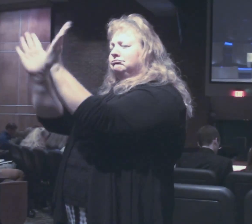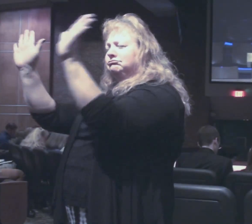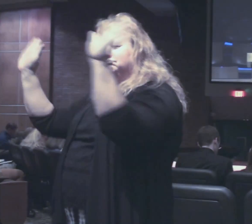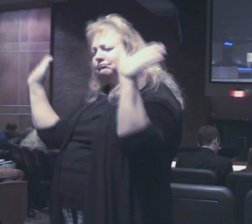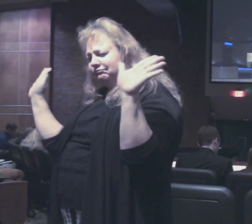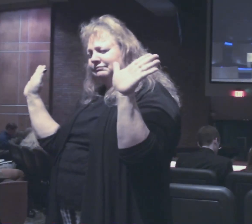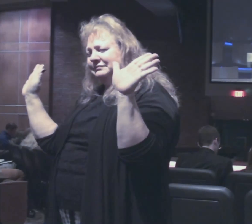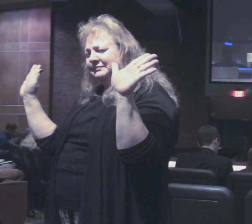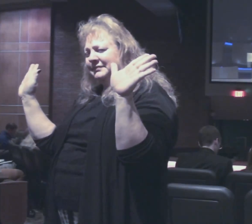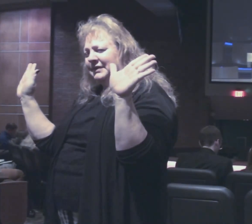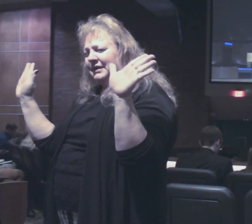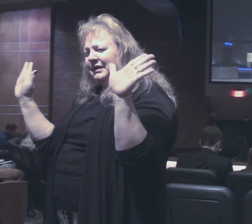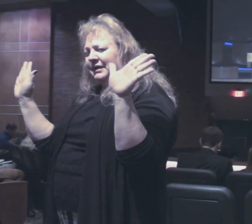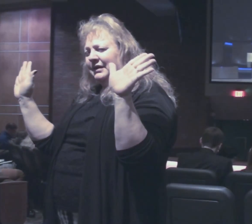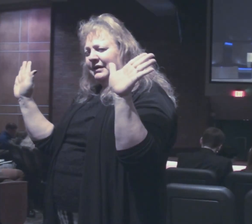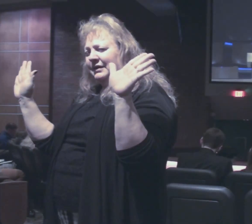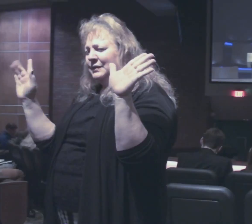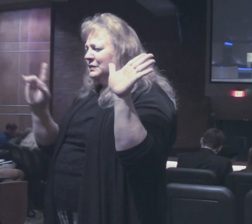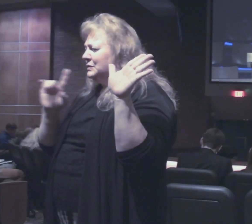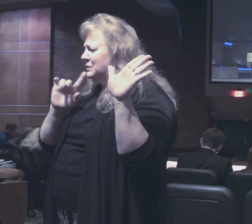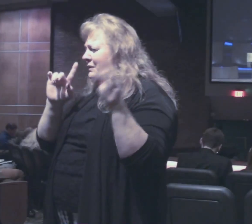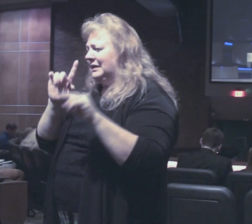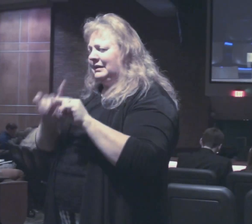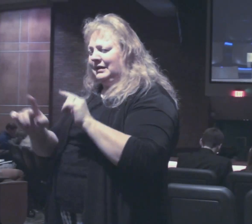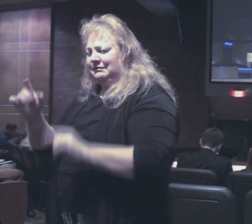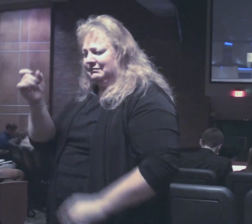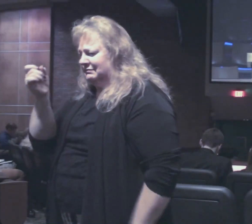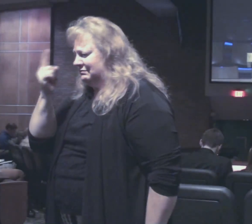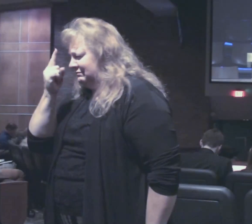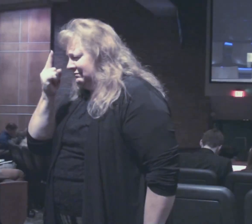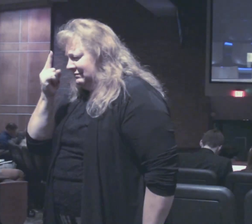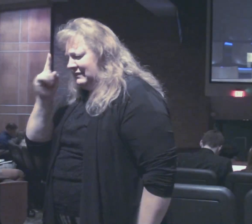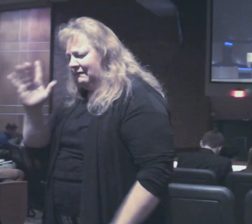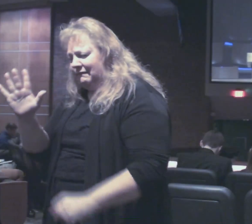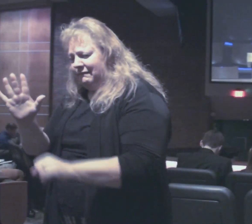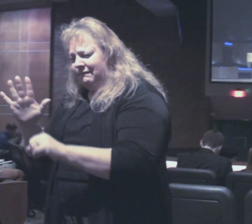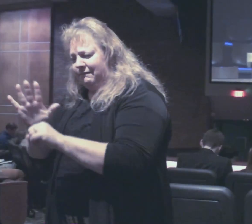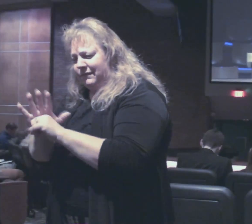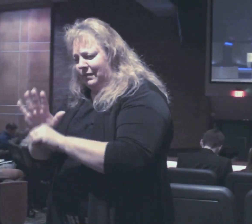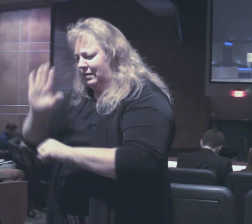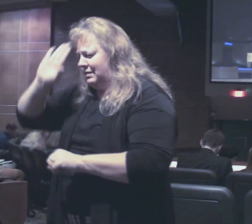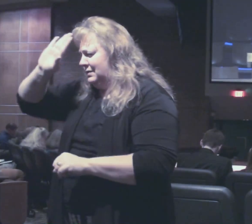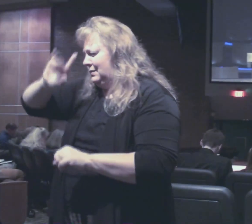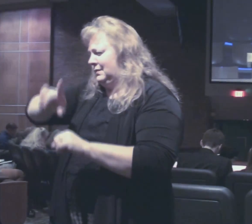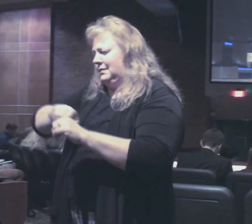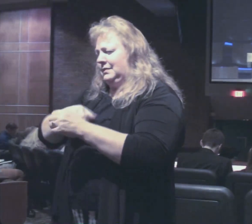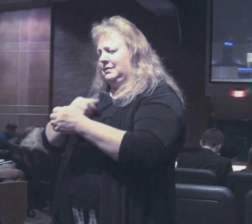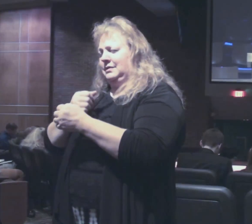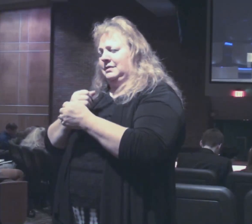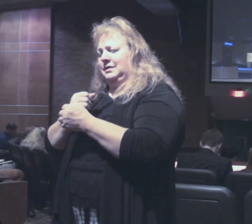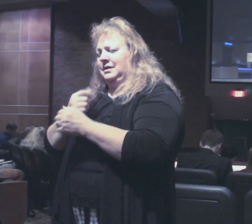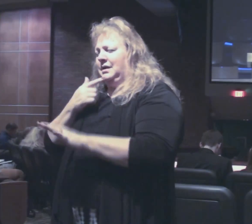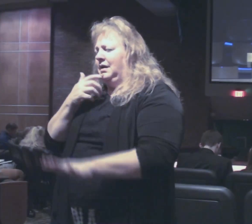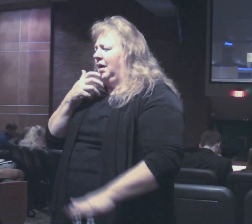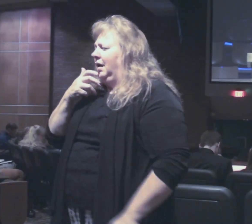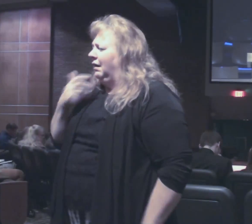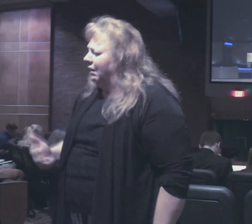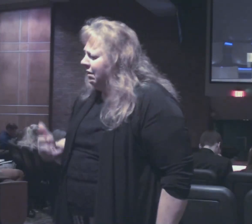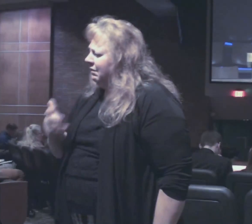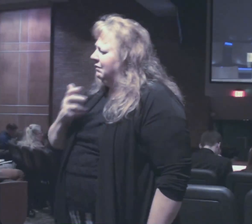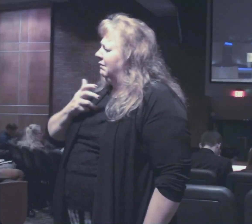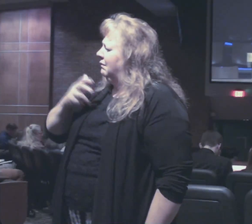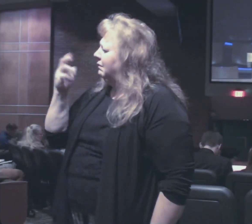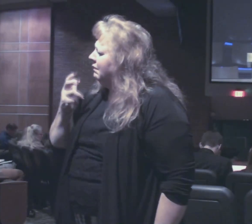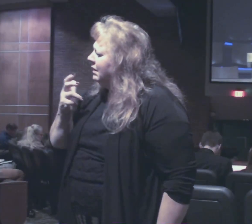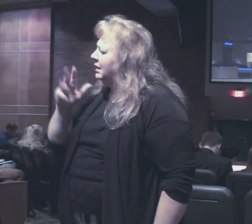Lord we can never grasp the fullness of this grace the magnificence of this